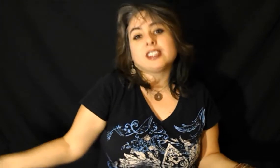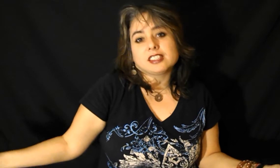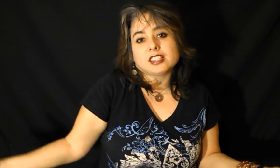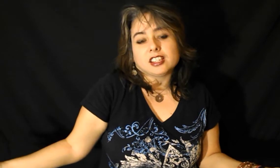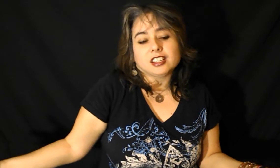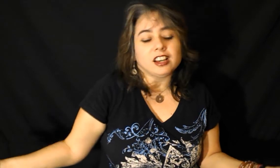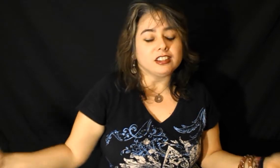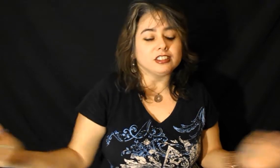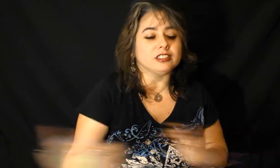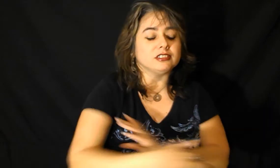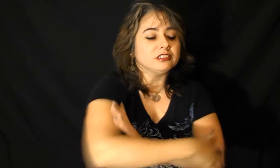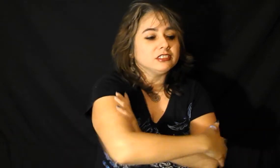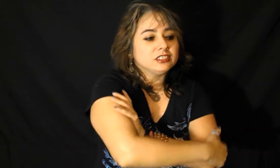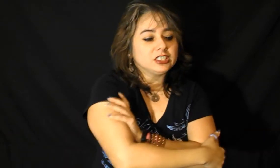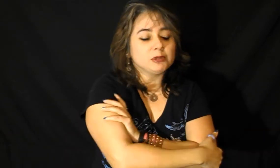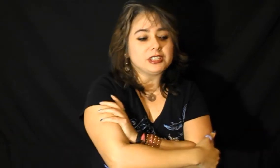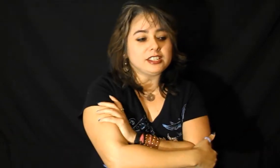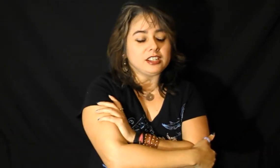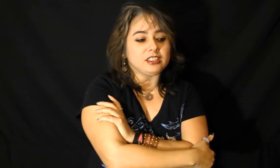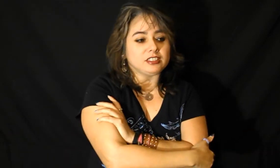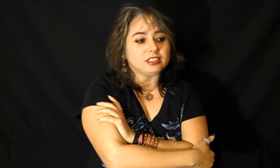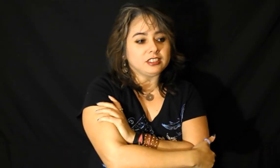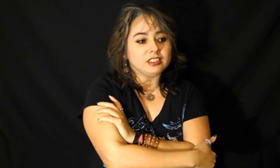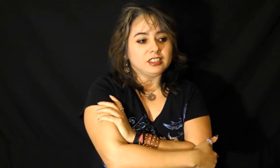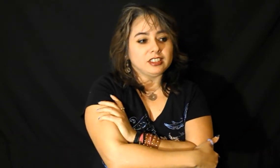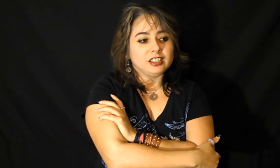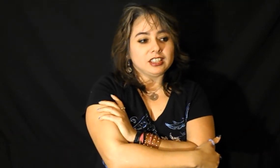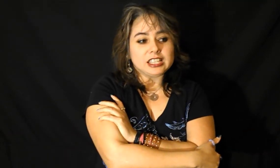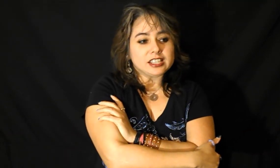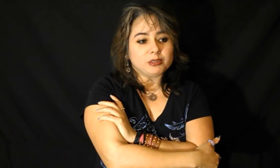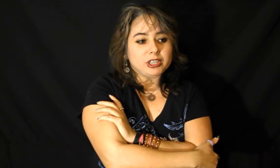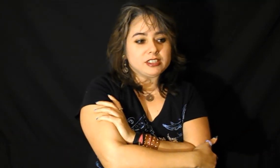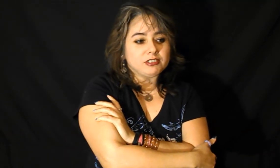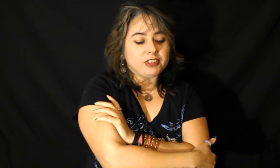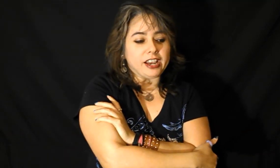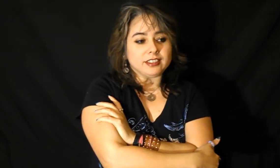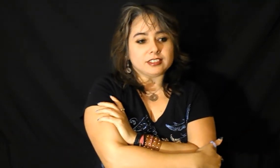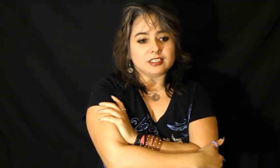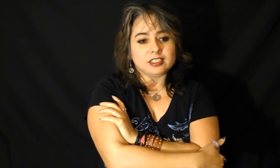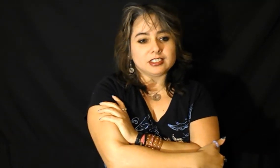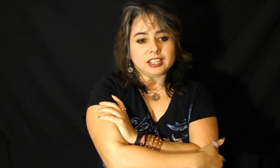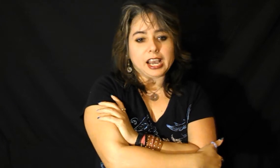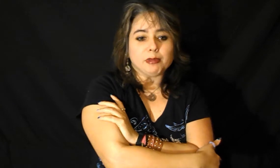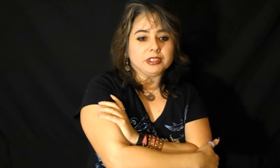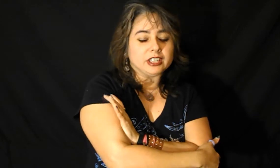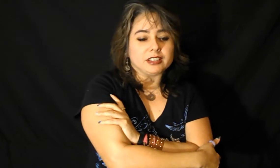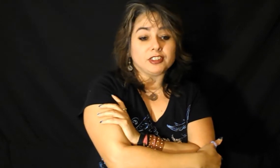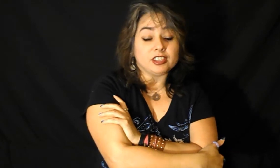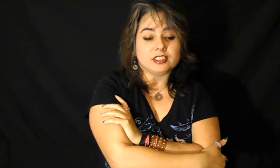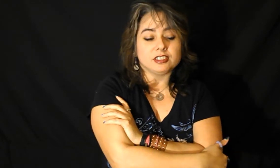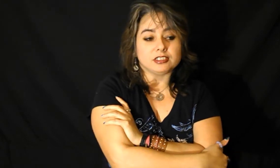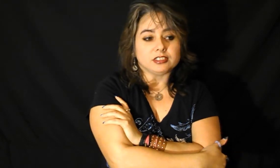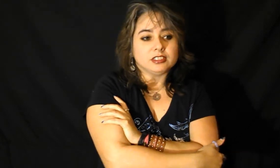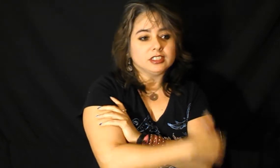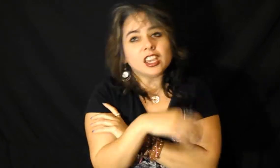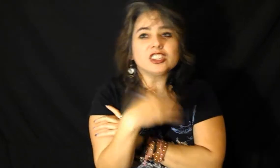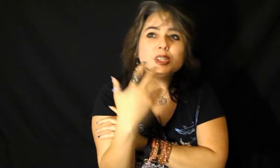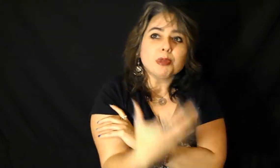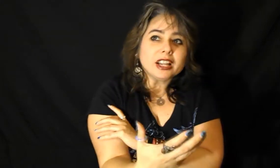16 I don't know she's gonna be a teenager that's like way too fast and it's gonna happen like very soon and she's